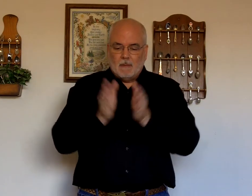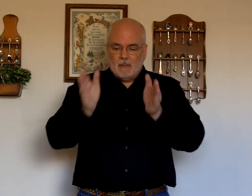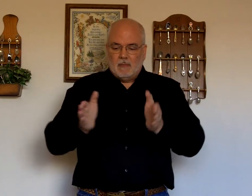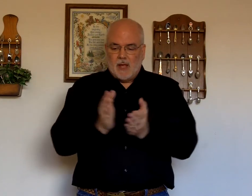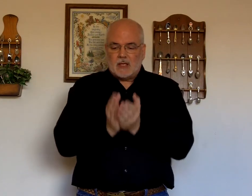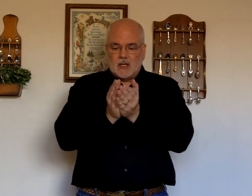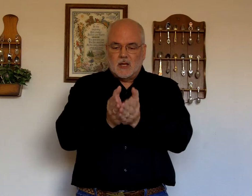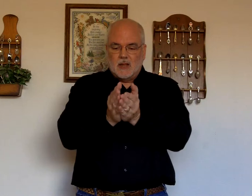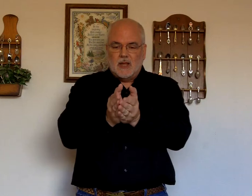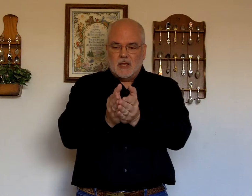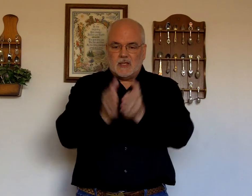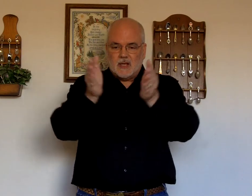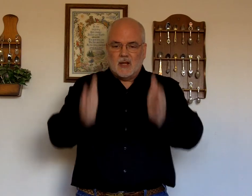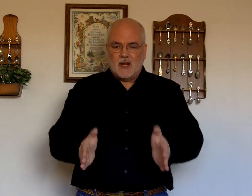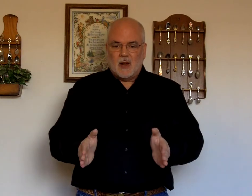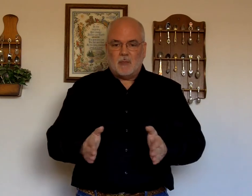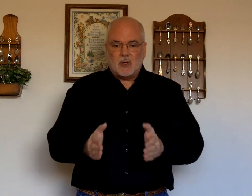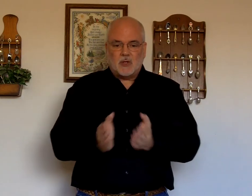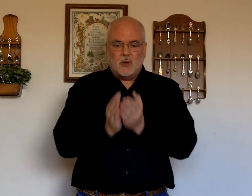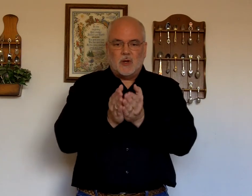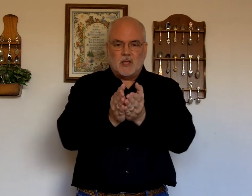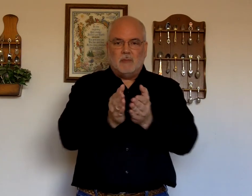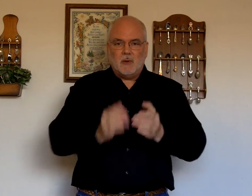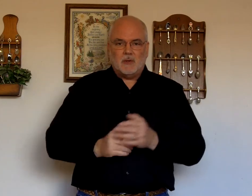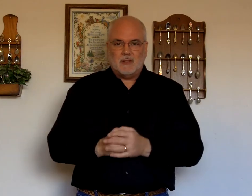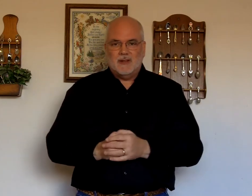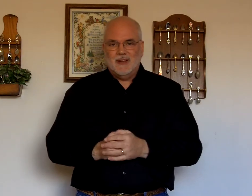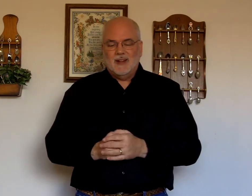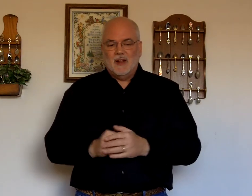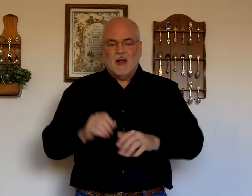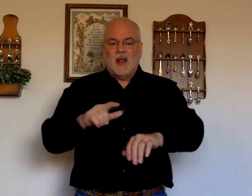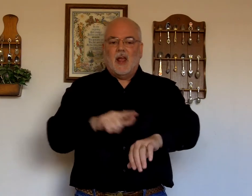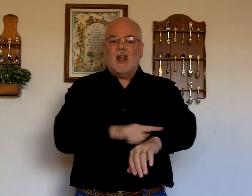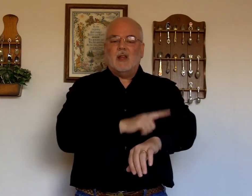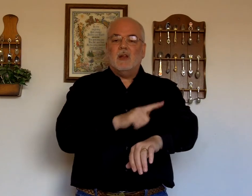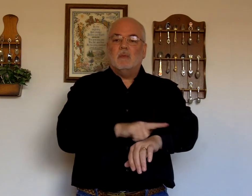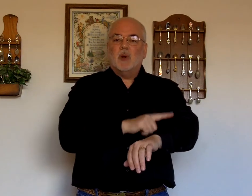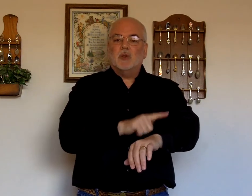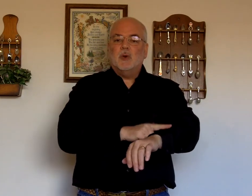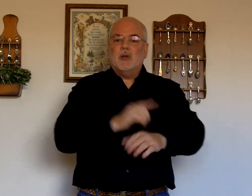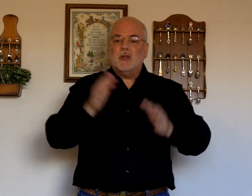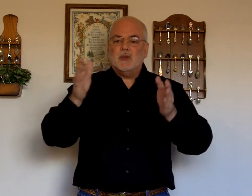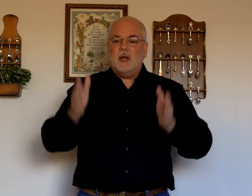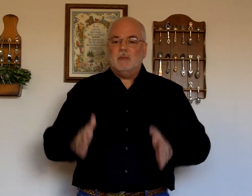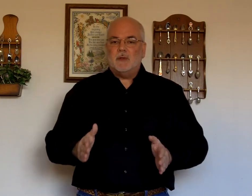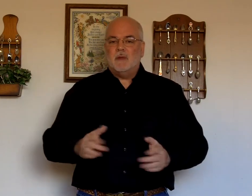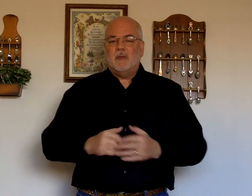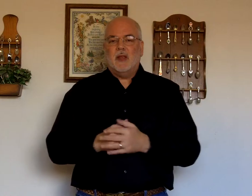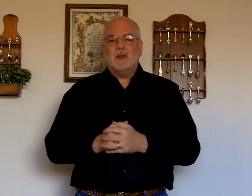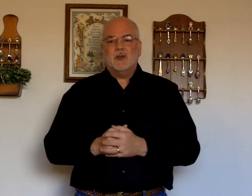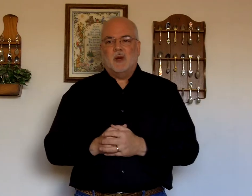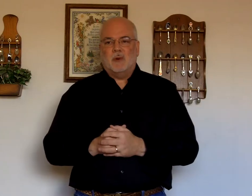Makes. This. A person who does boats. A. Person who does sheeps. Is a shepherd.